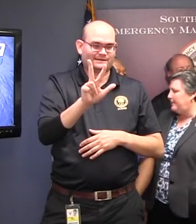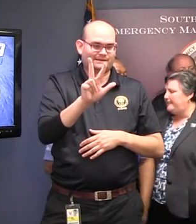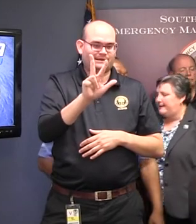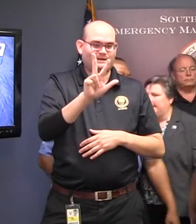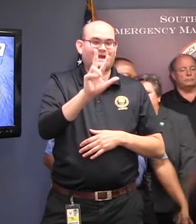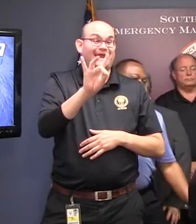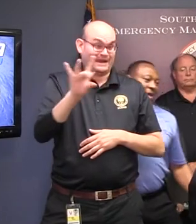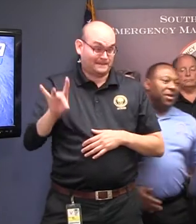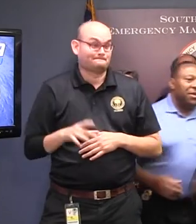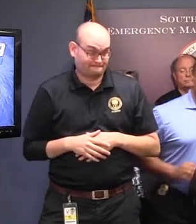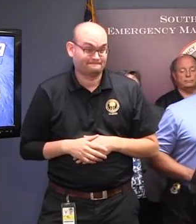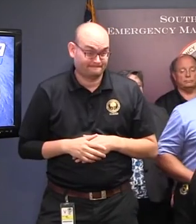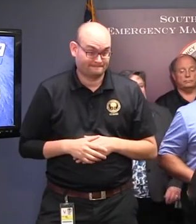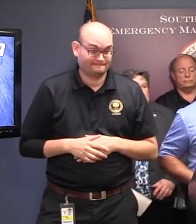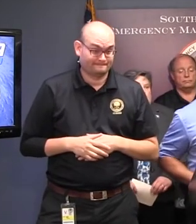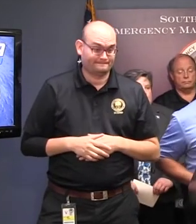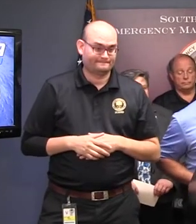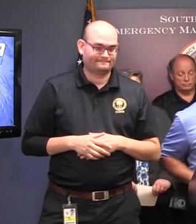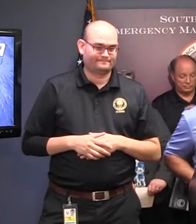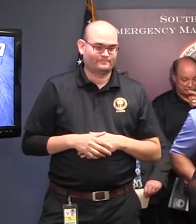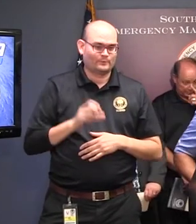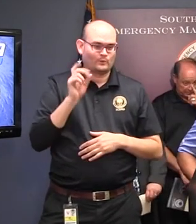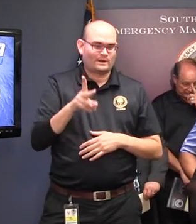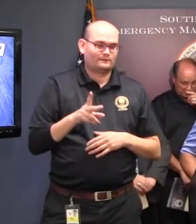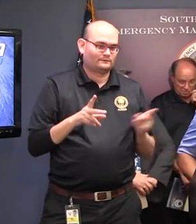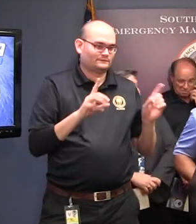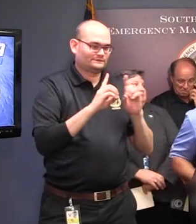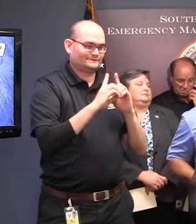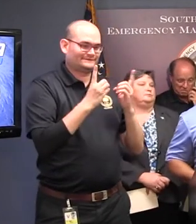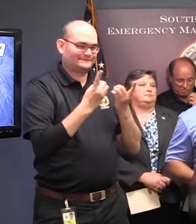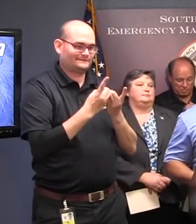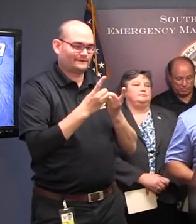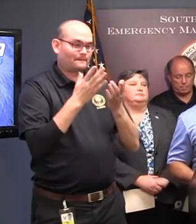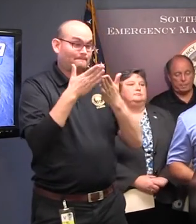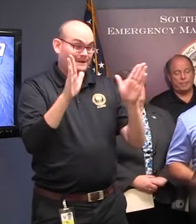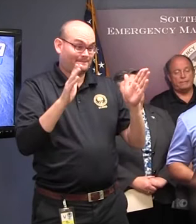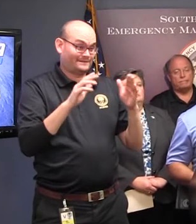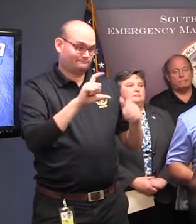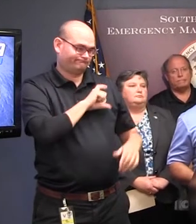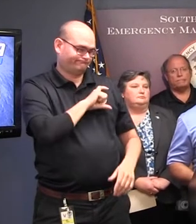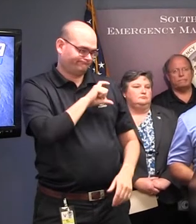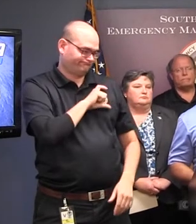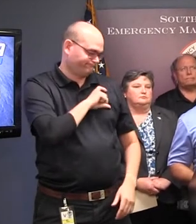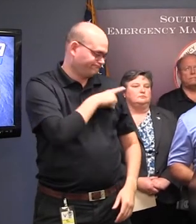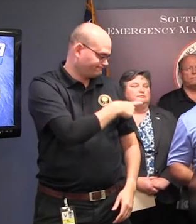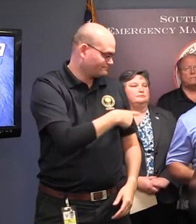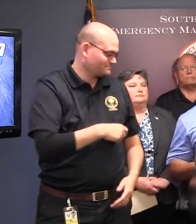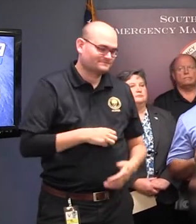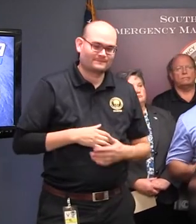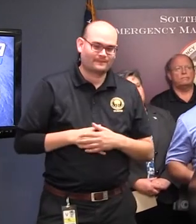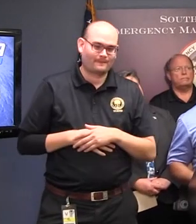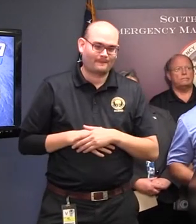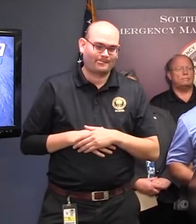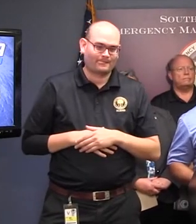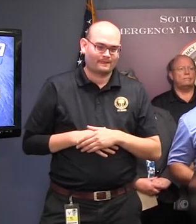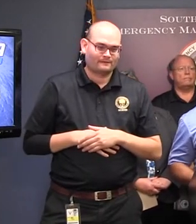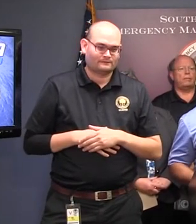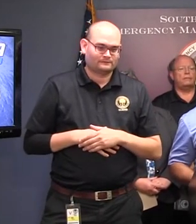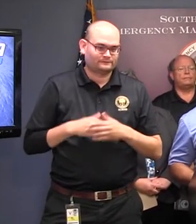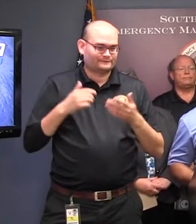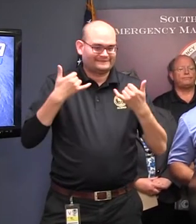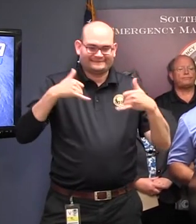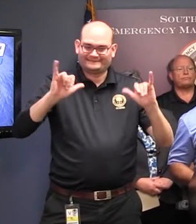Director Smith, Department of Public Safety. Thank you, Governor. Good afternoon, everyone. As the Governor stated earlier, we are still in position